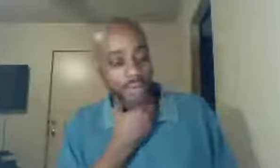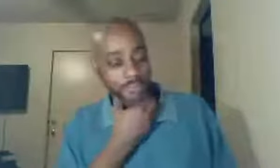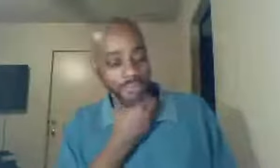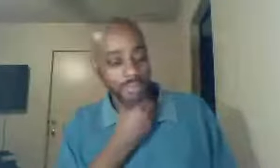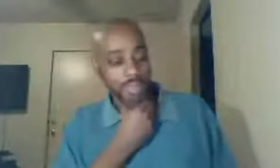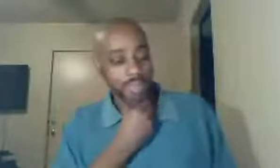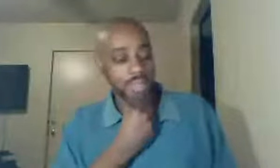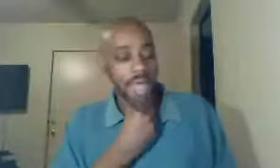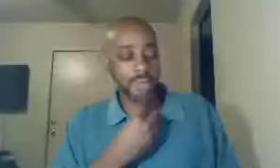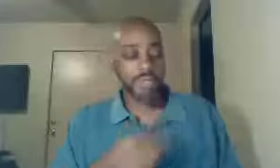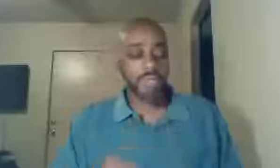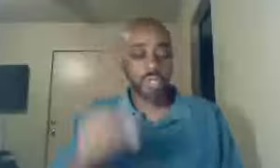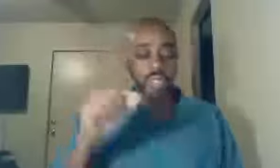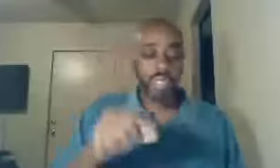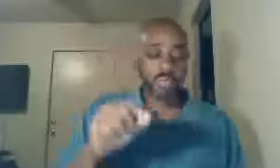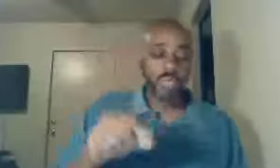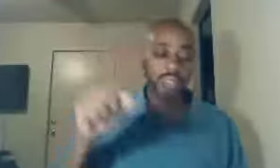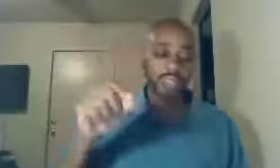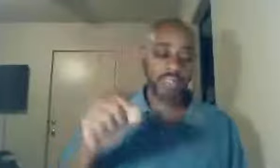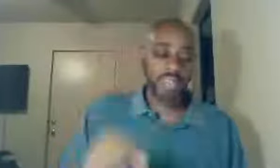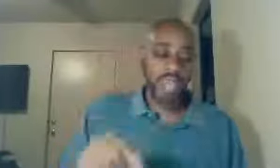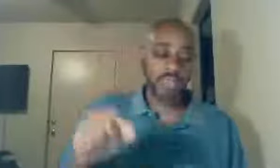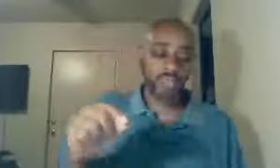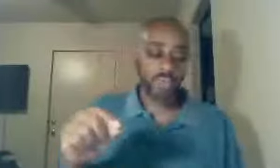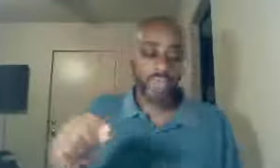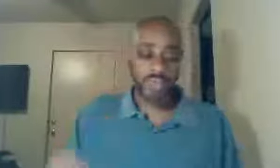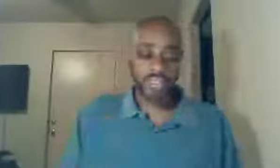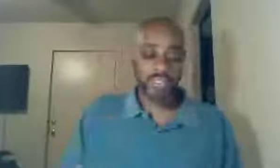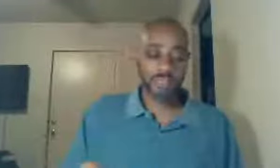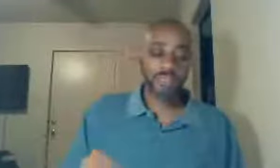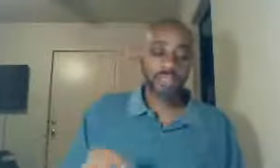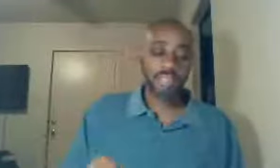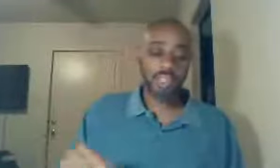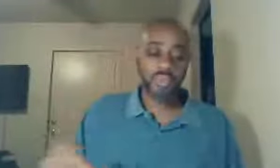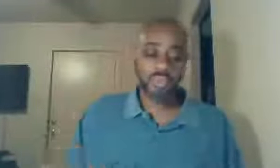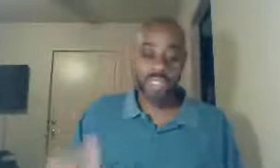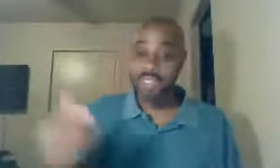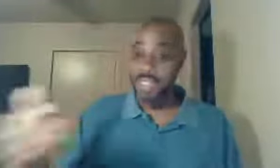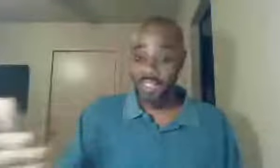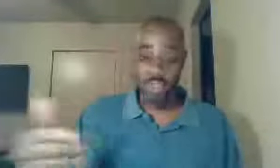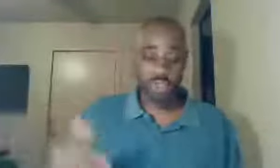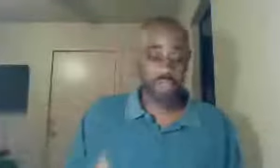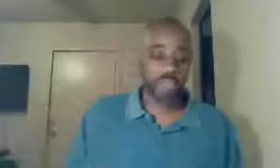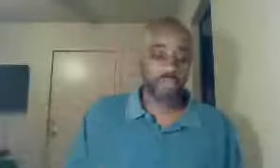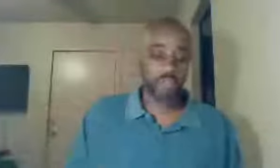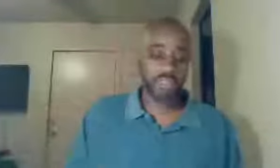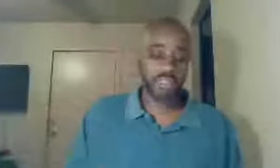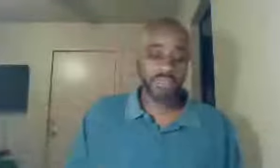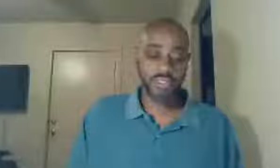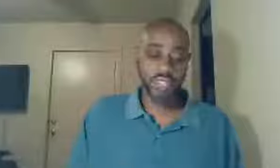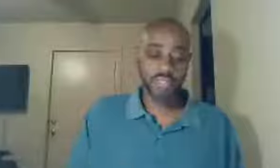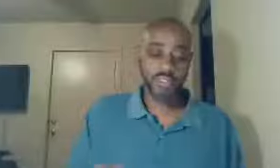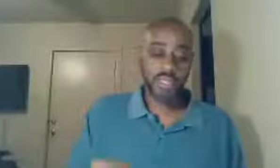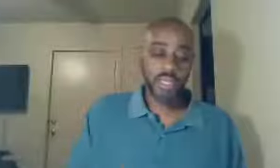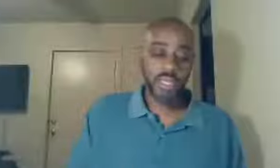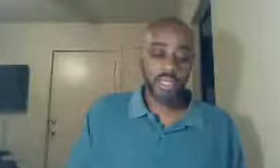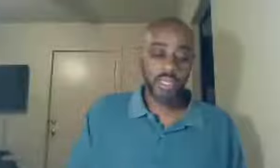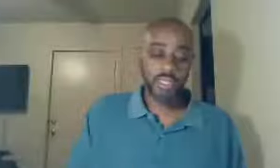die, so it was not for baptism, he was sent, as he goes on in verse 17, he